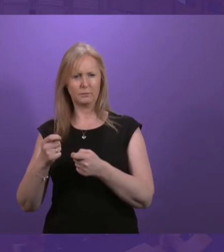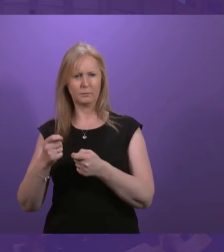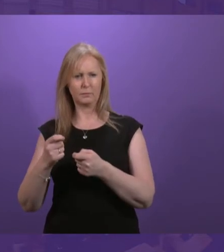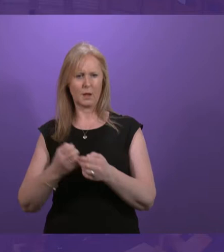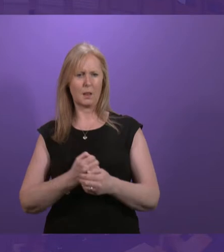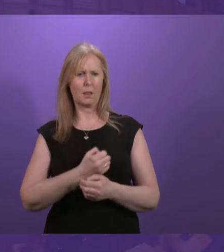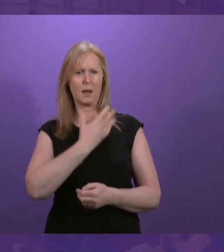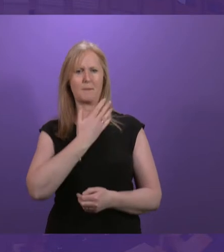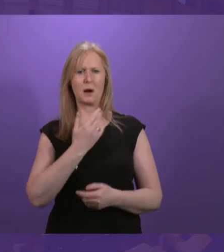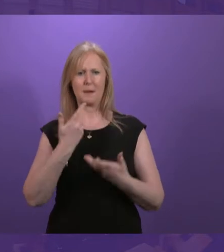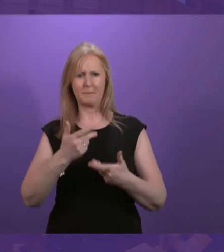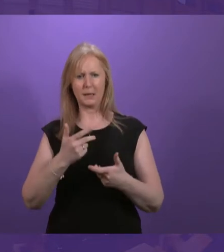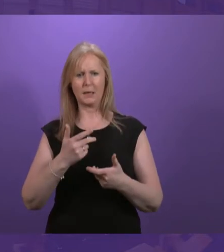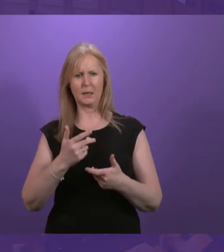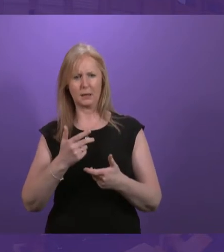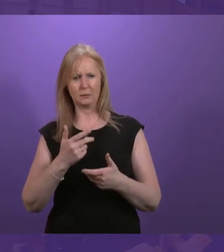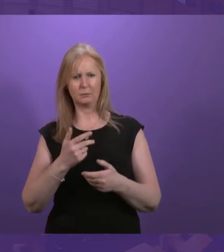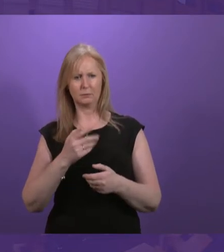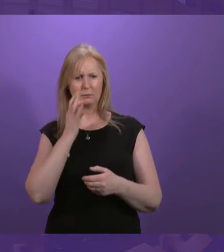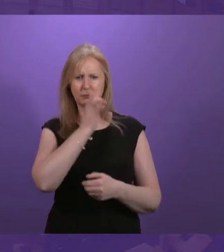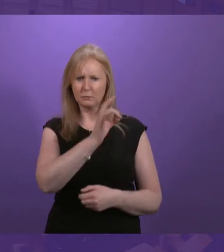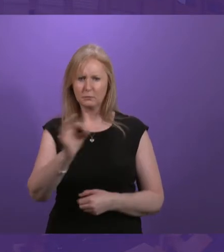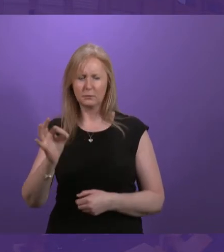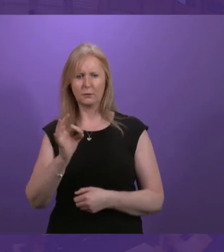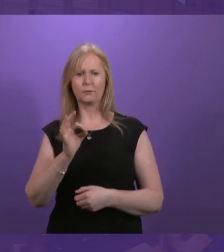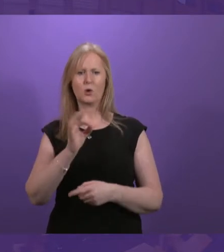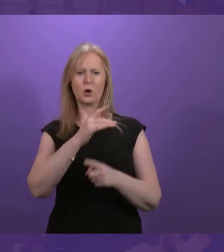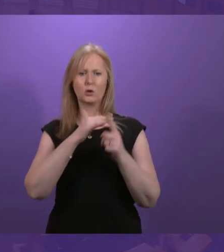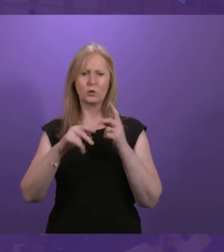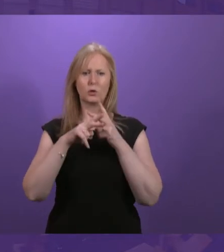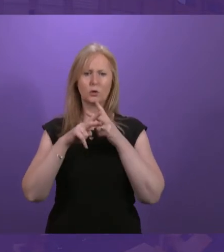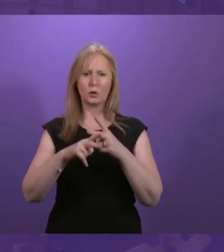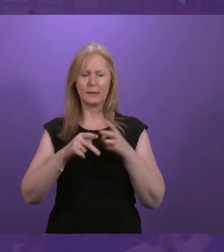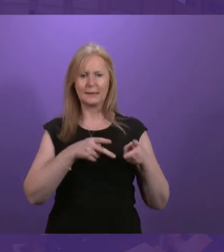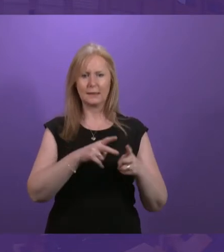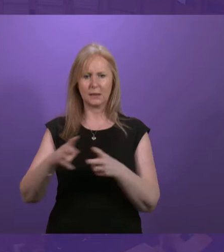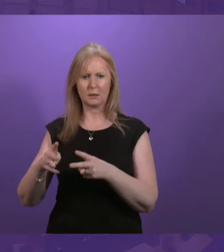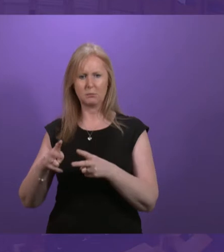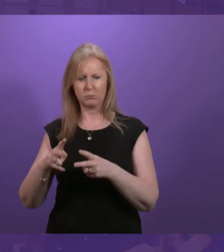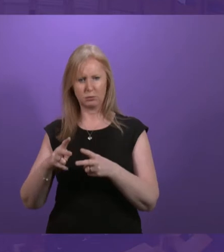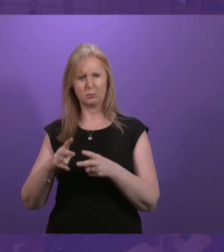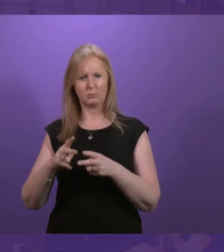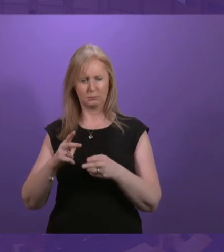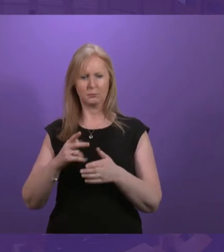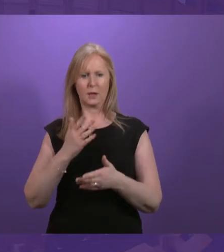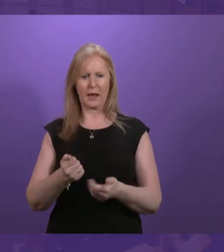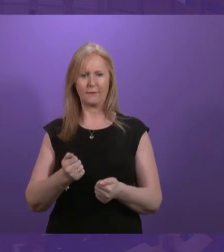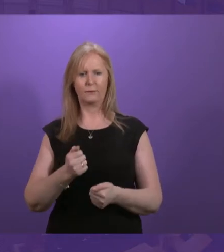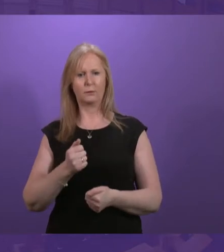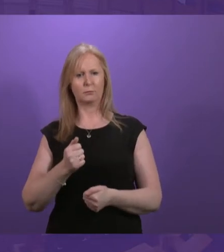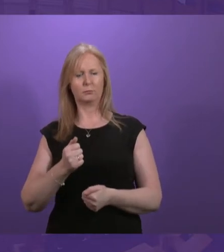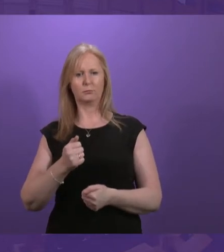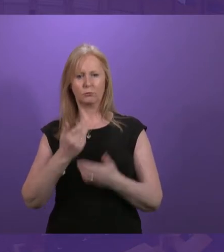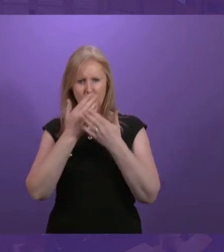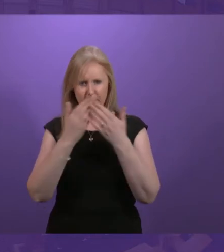called for details of the timeline for delivery of social security systems built on dignity and respect. And now we